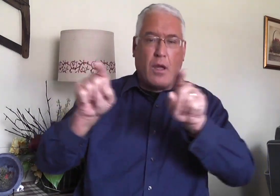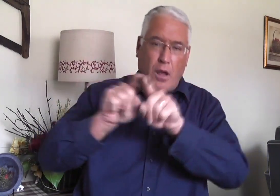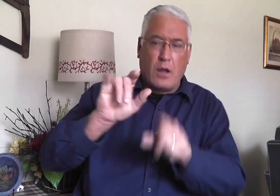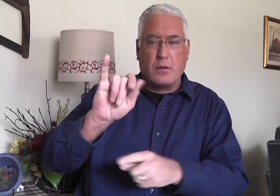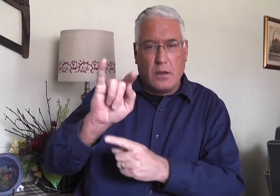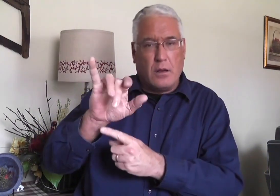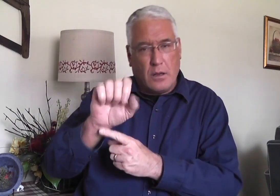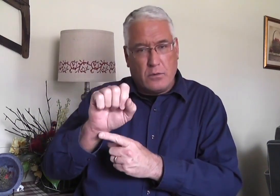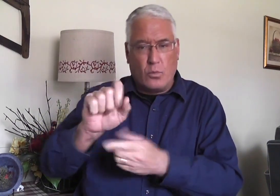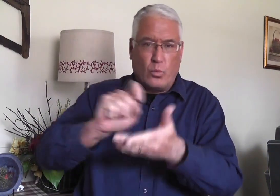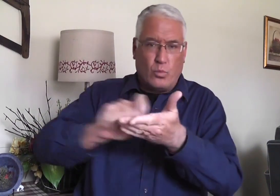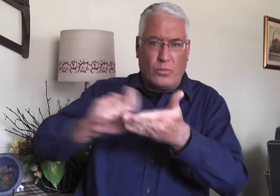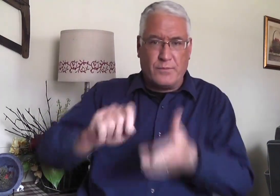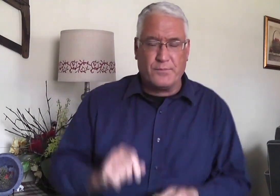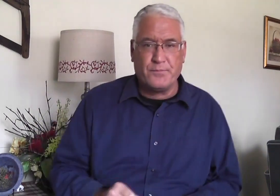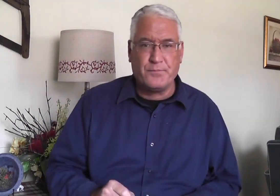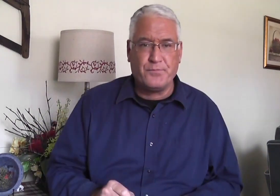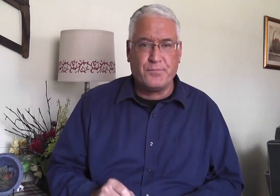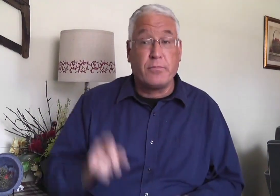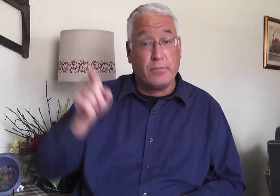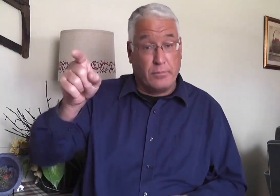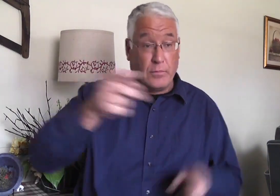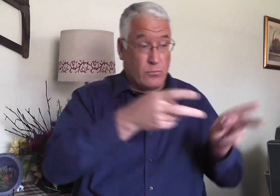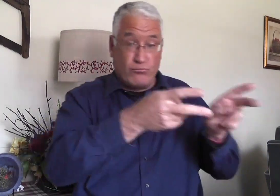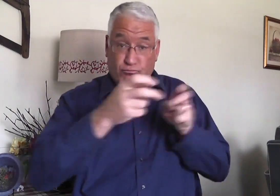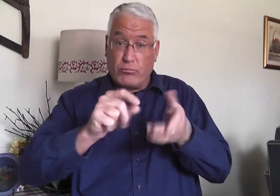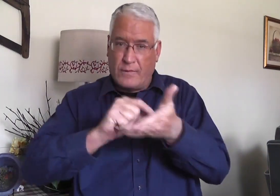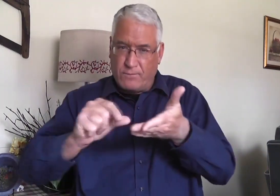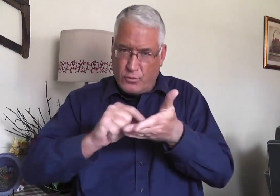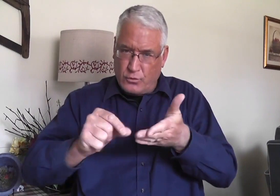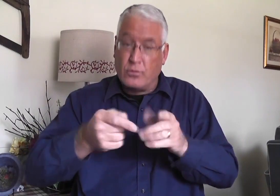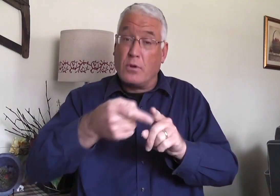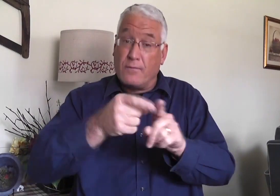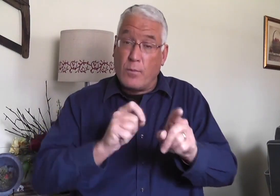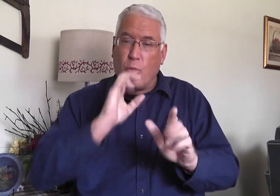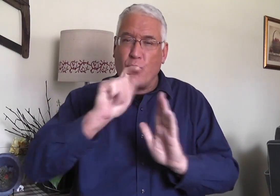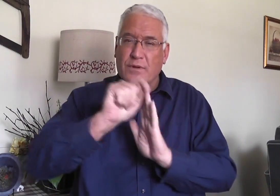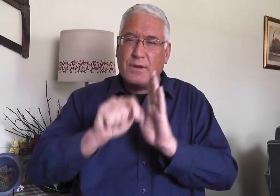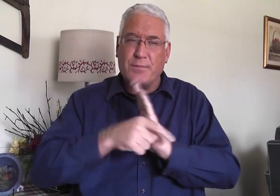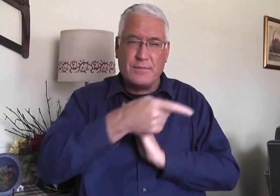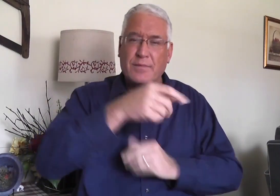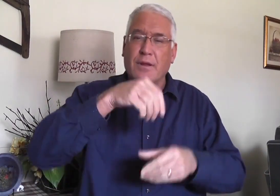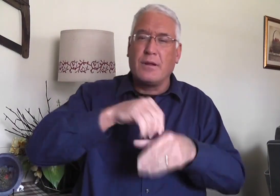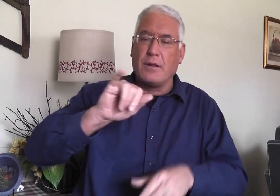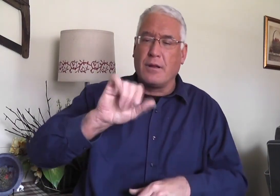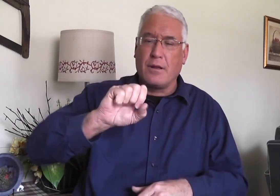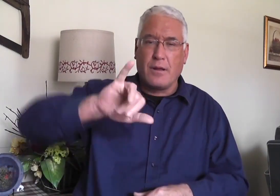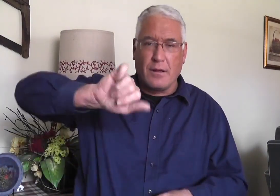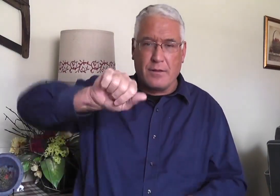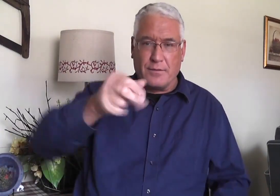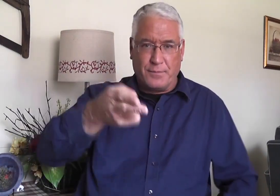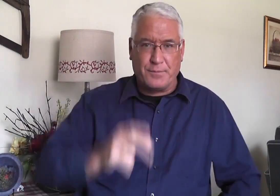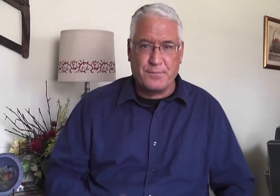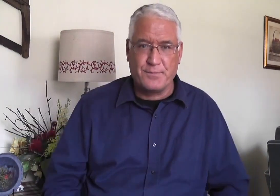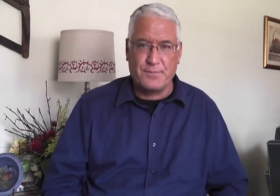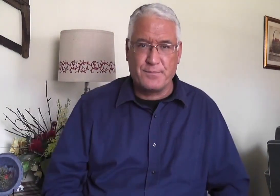Mark said, as it is written. Then he pulled a verse from the Old Testament from the prophet